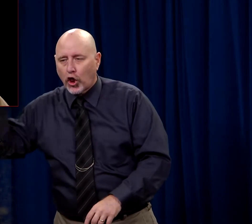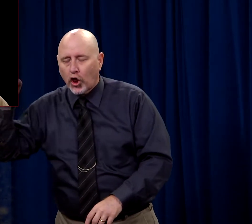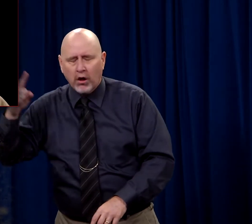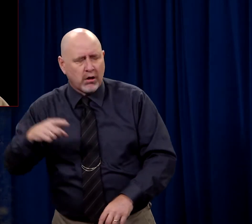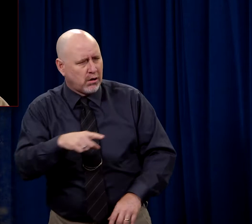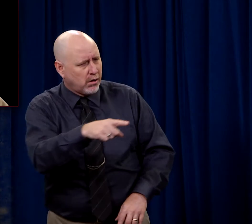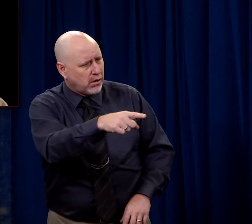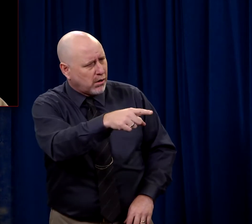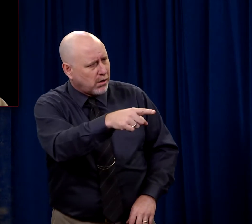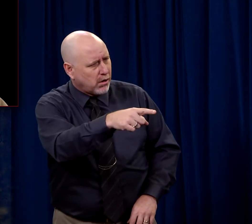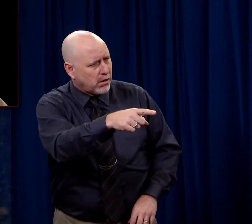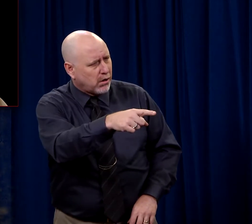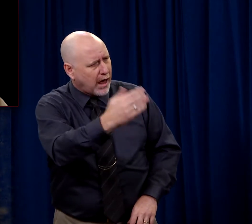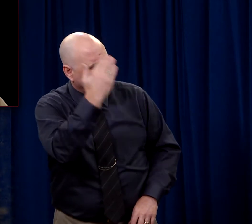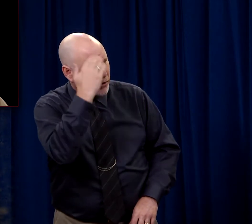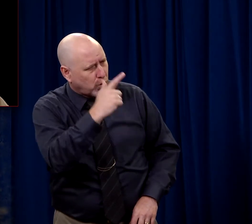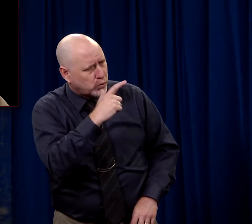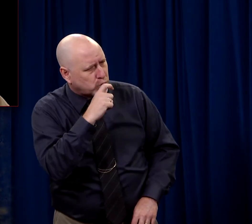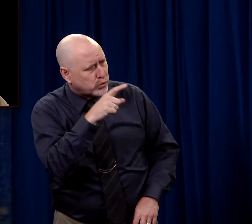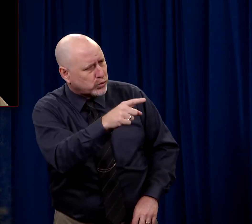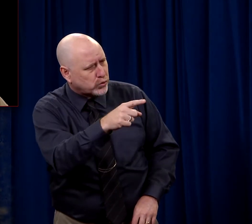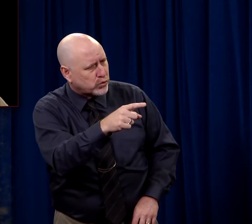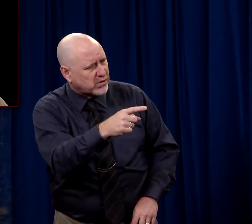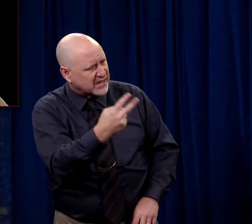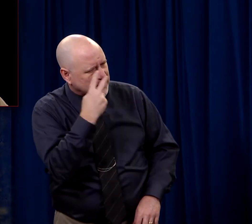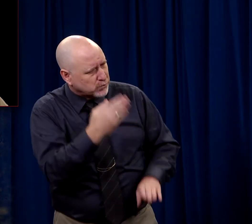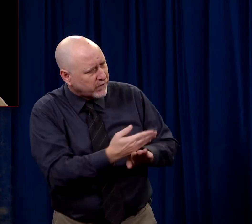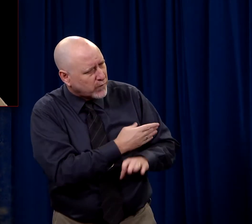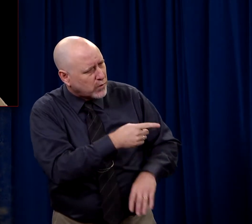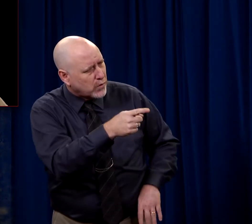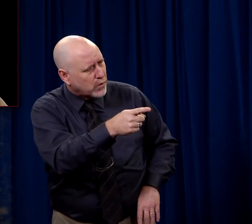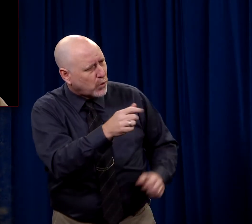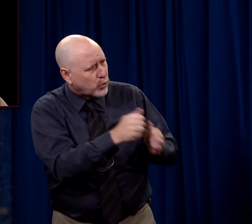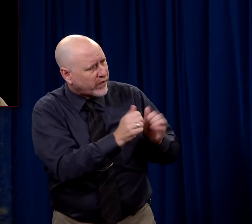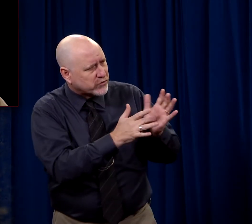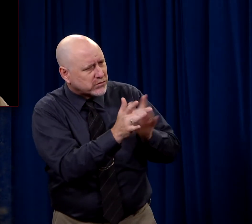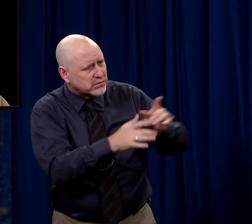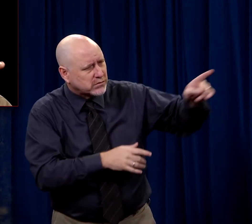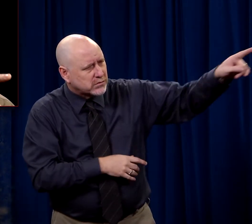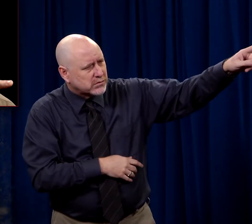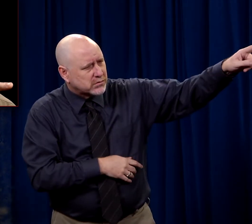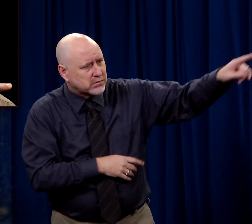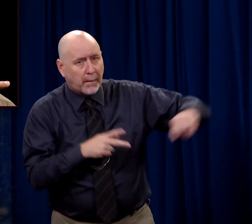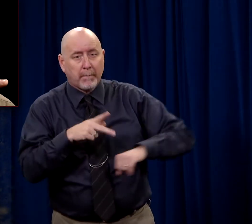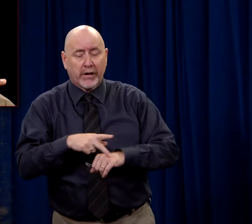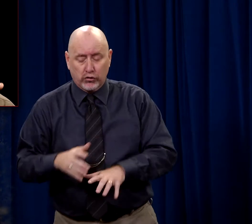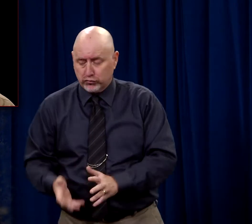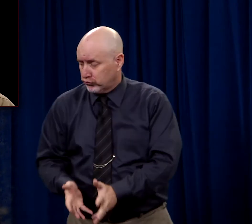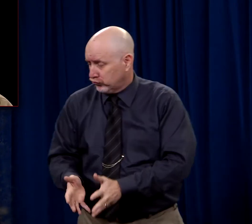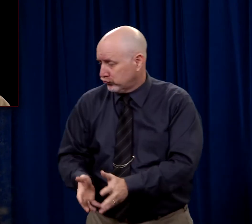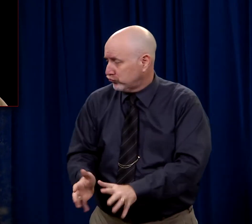young girl comes up and says, I know you. Haven't I seen you with Him? Peter says,